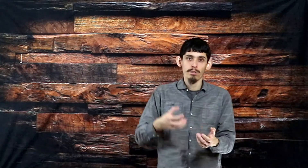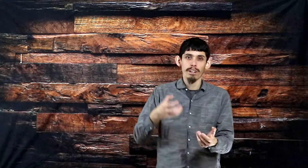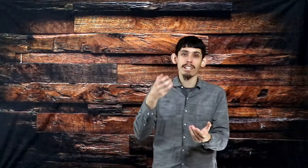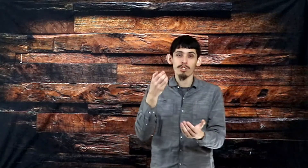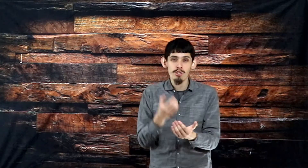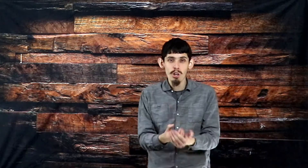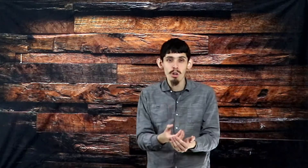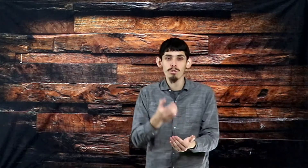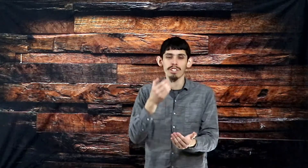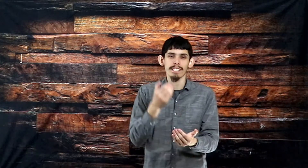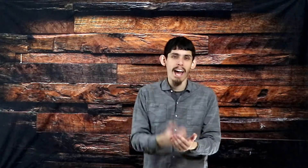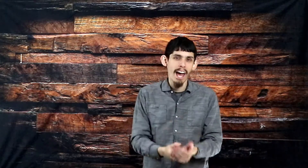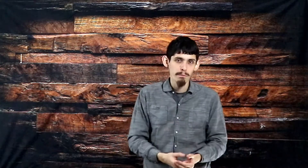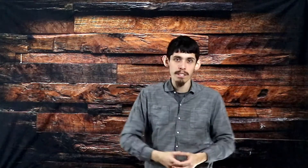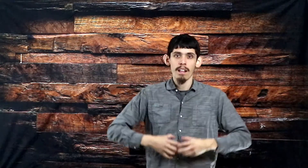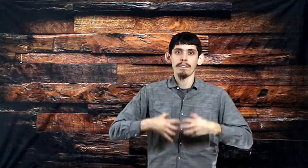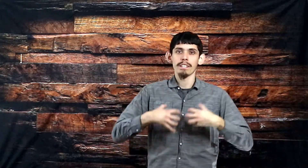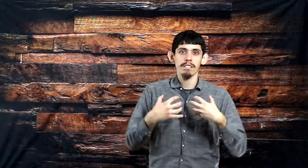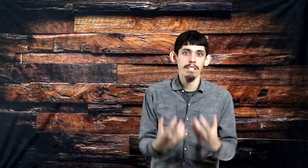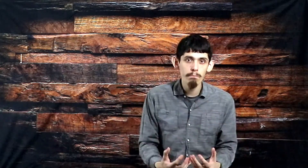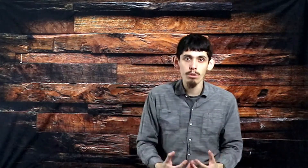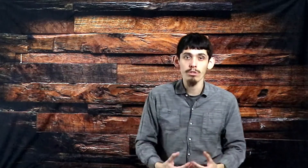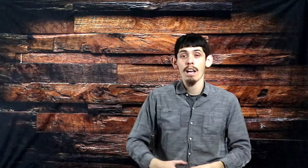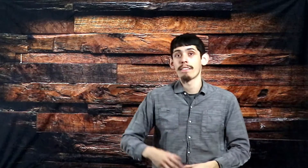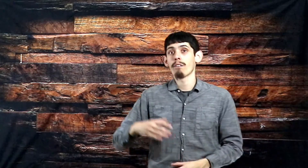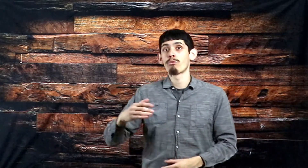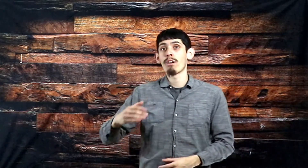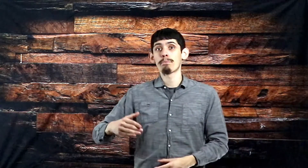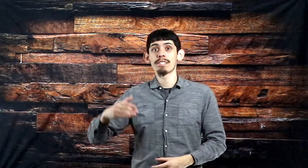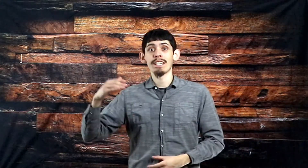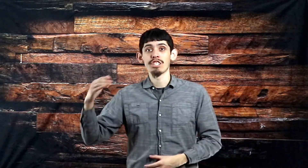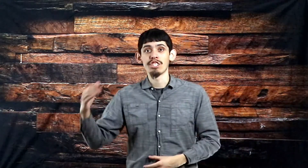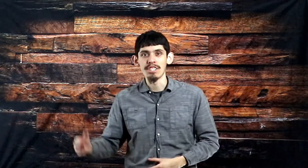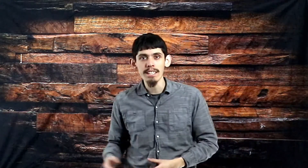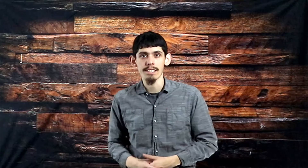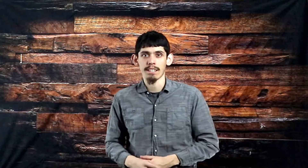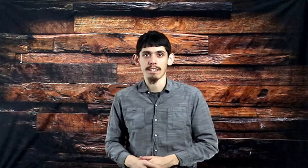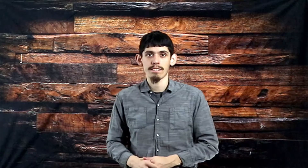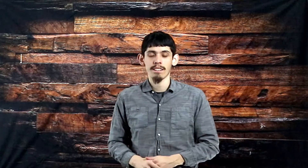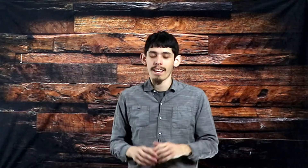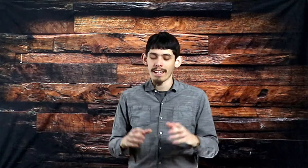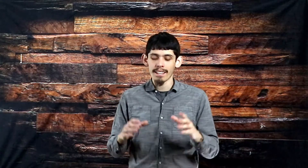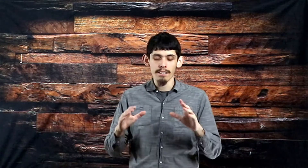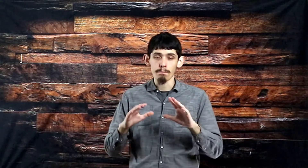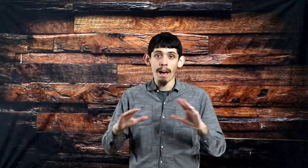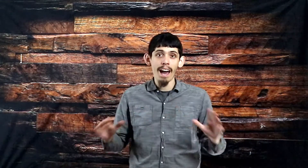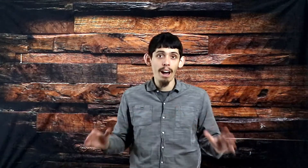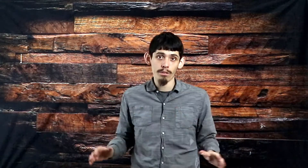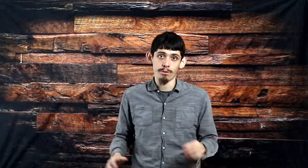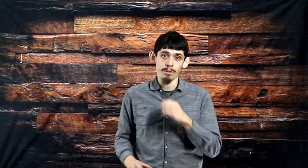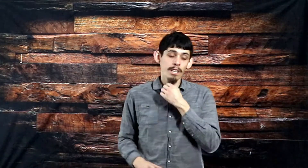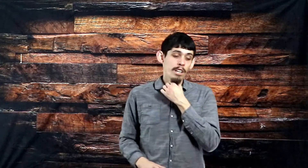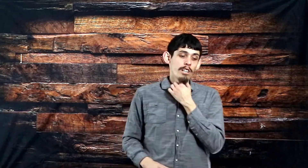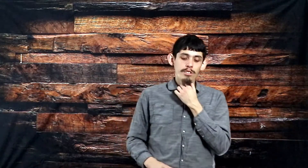and it shows the types, the symbols that represent Jesus. And it is powerful. So,